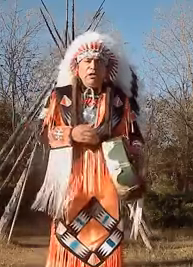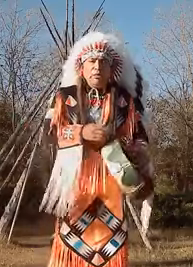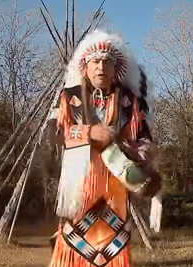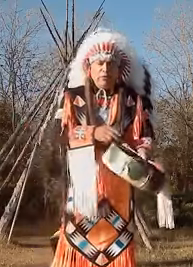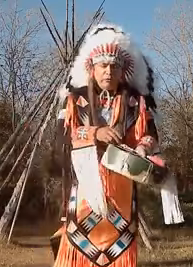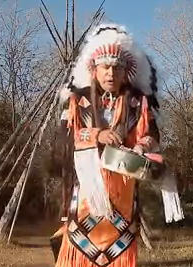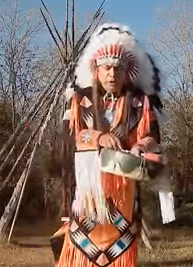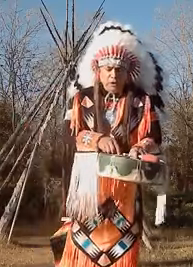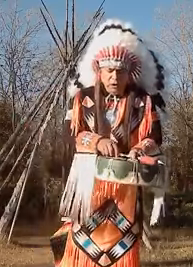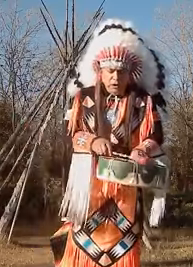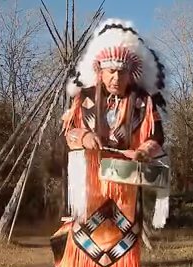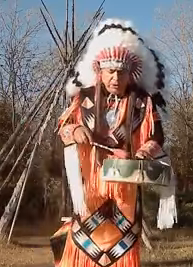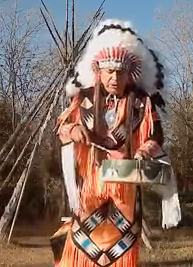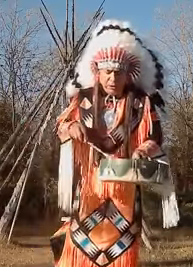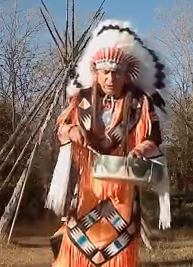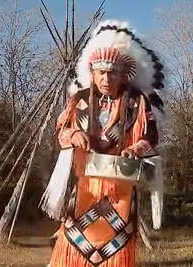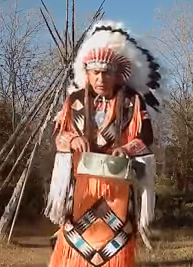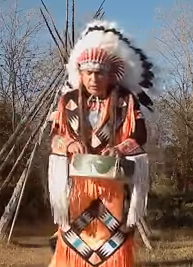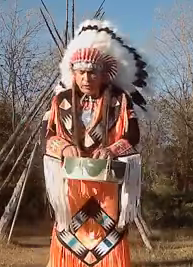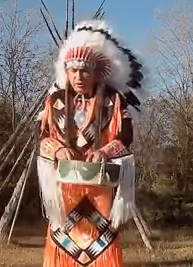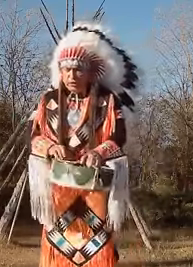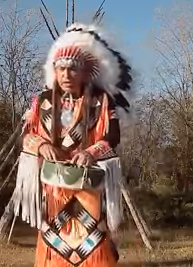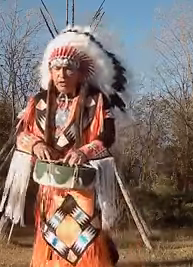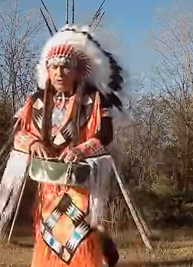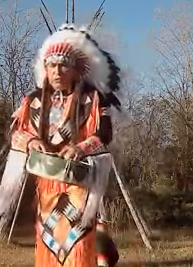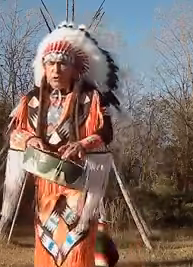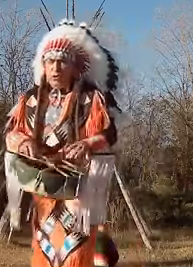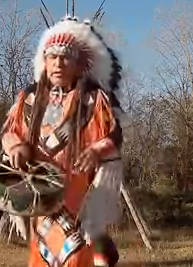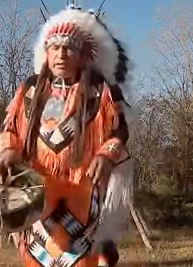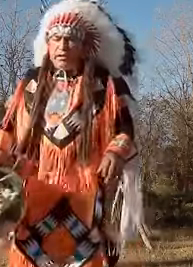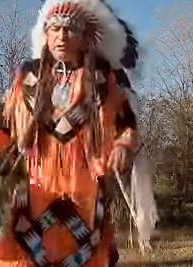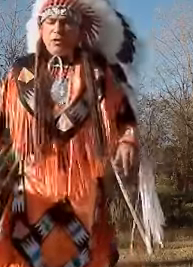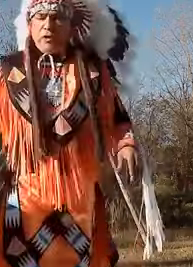a little bit of review. Let me set my drum here to the side and we'll go ahead and get started.